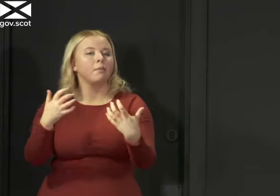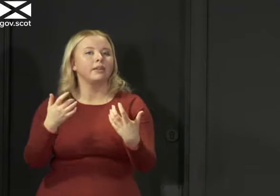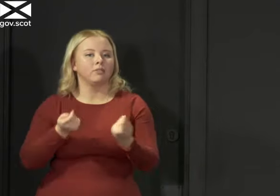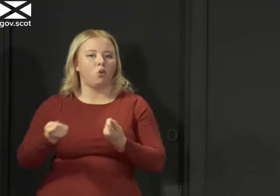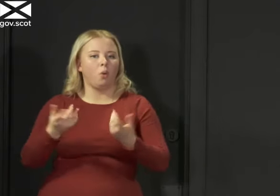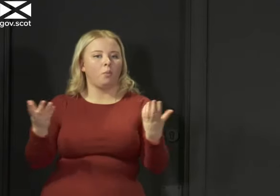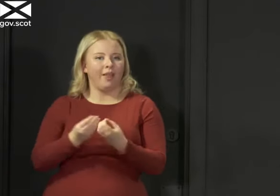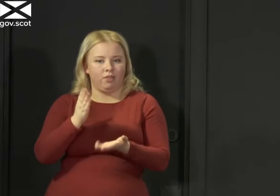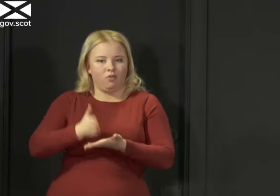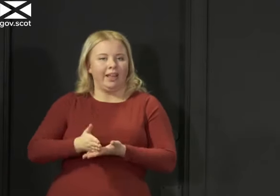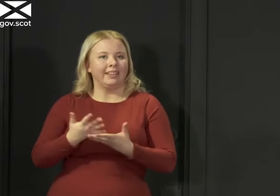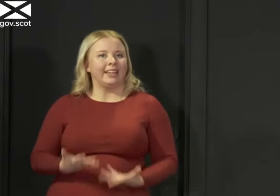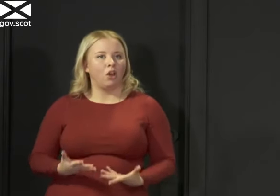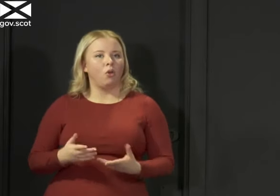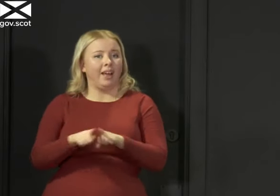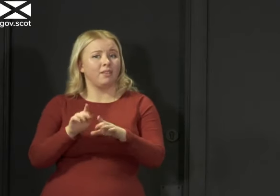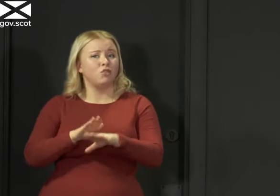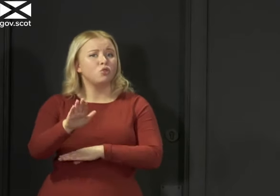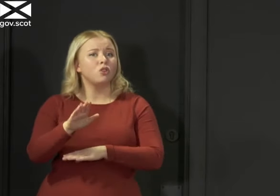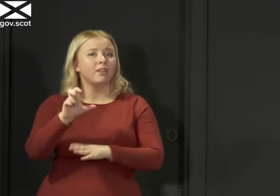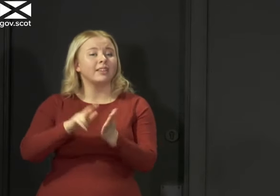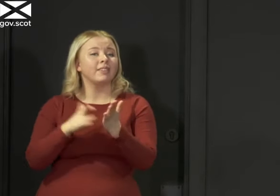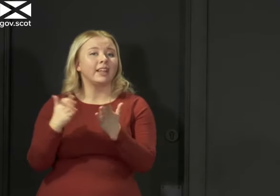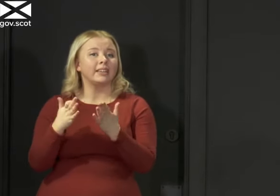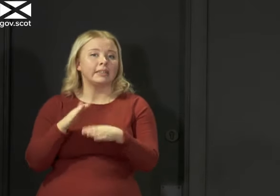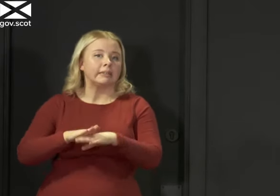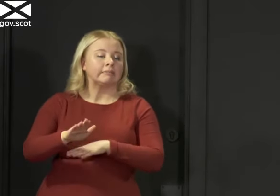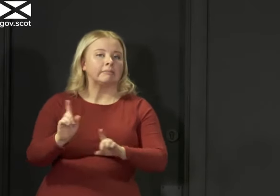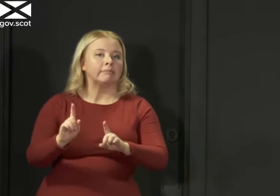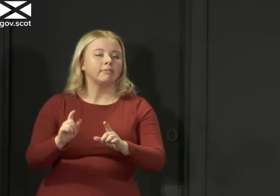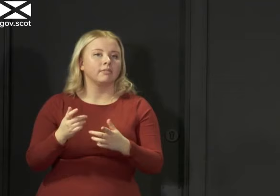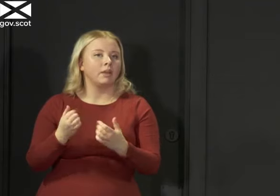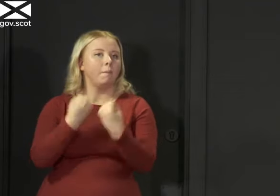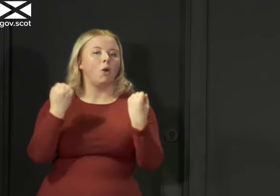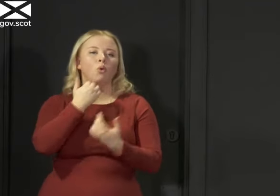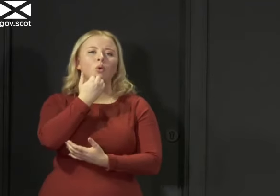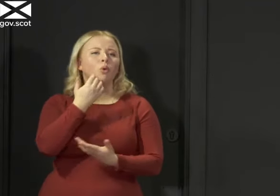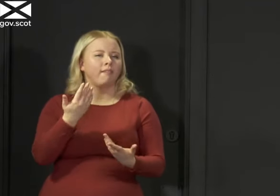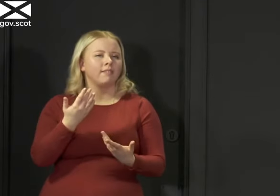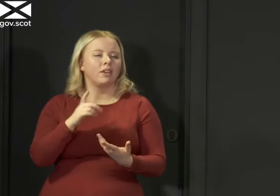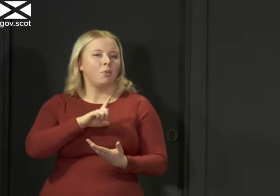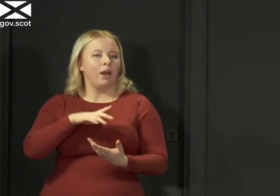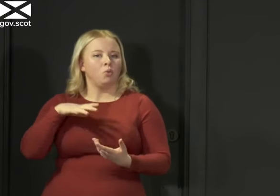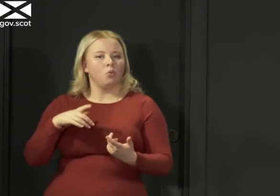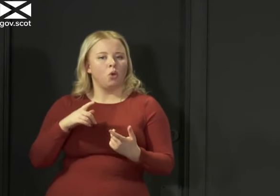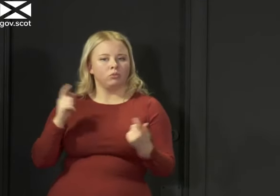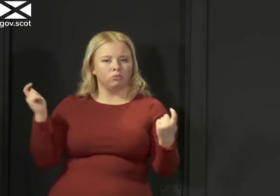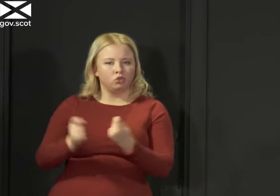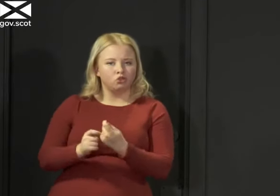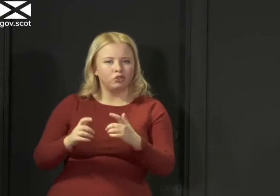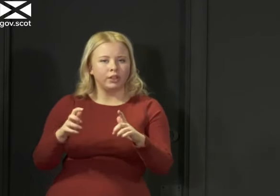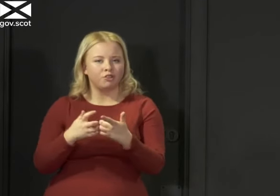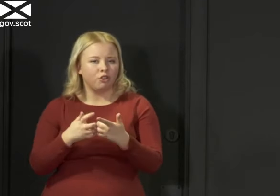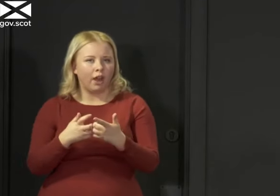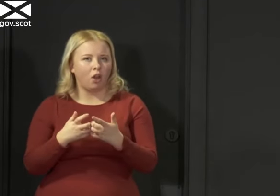and into the future of this crisis. So we want to have constructive discussions about how we change those powers in order to